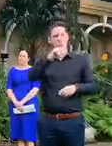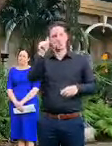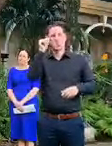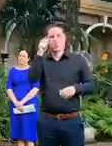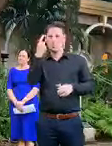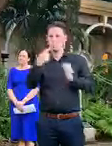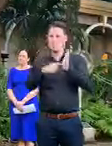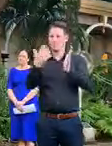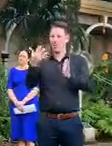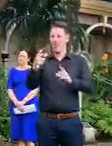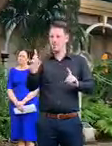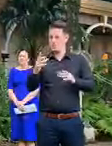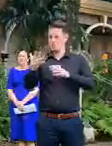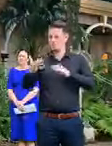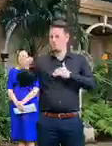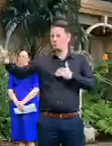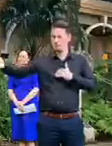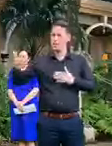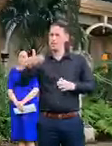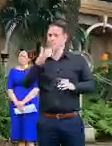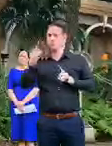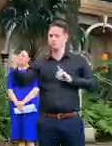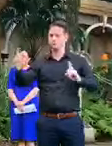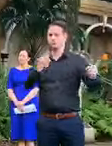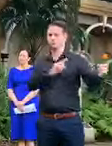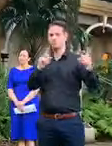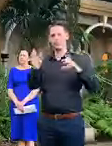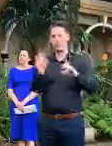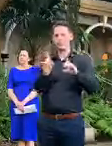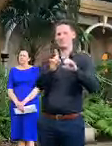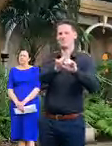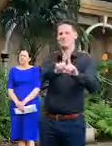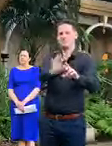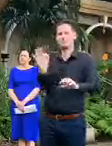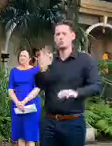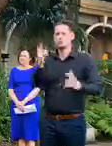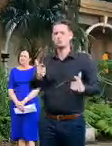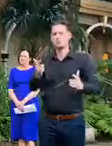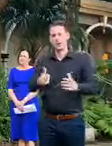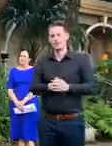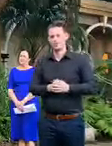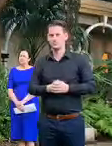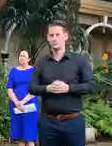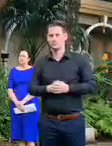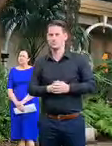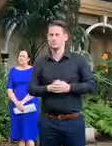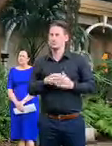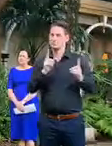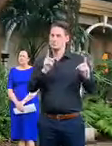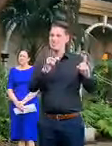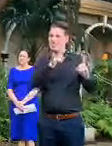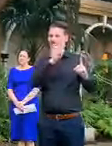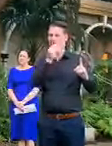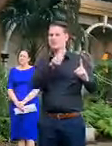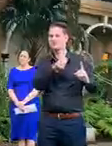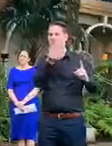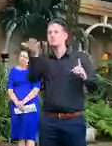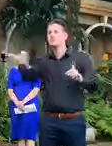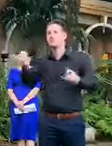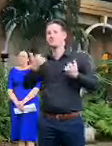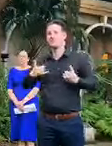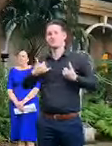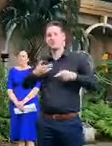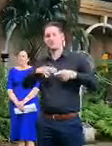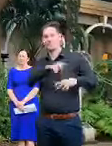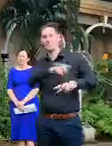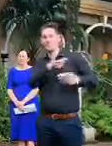.5 meters so maintain that between other people because that's the distance that you can get infected if someone